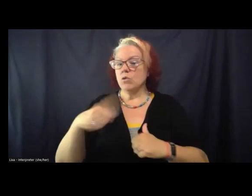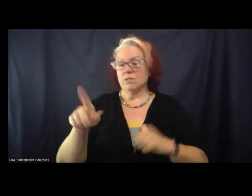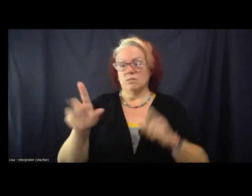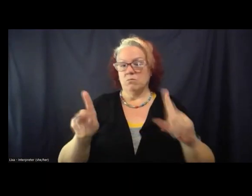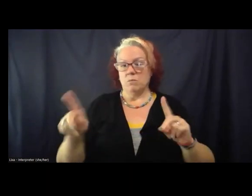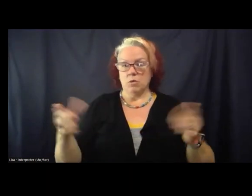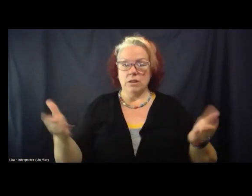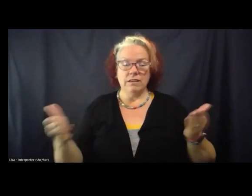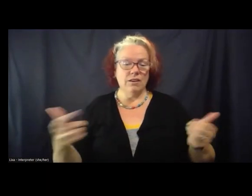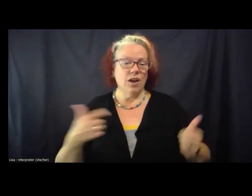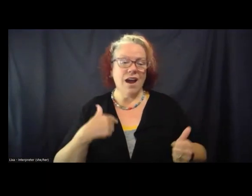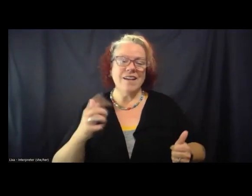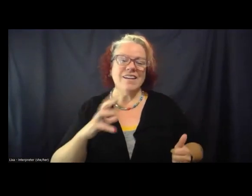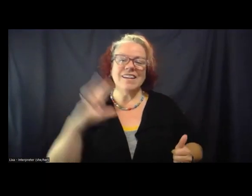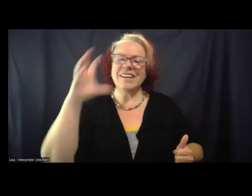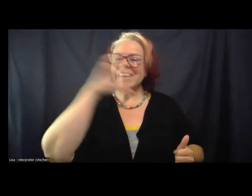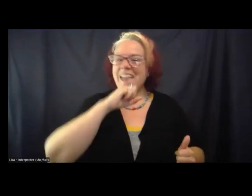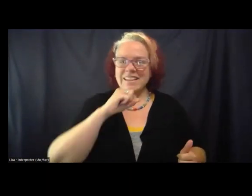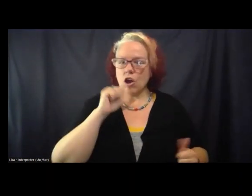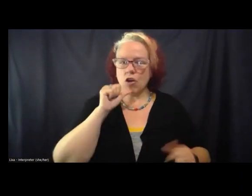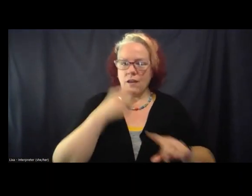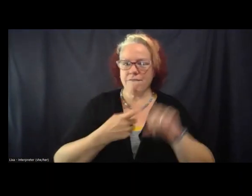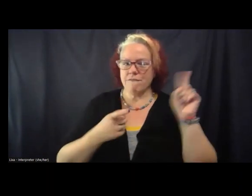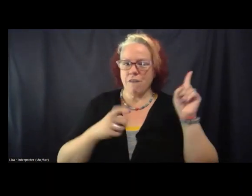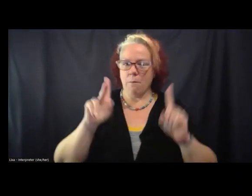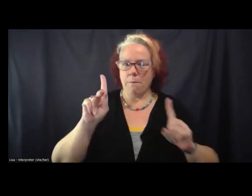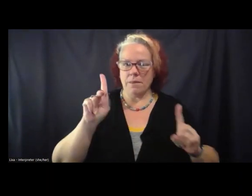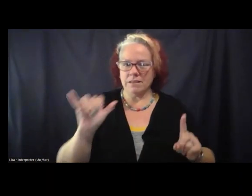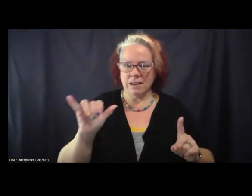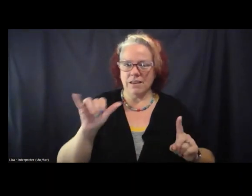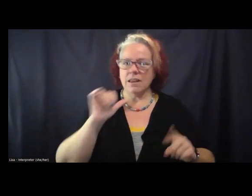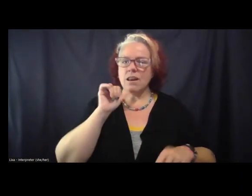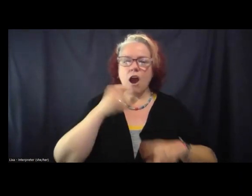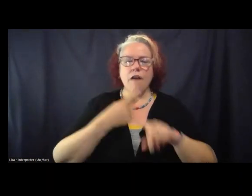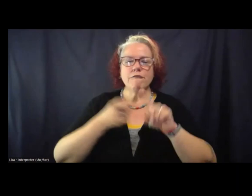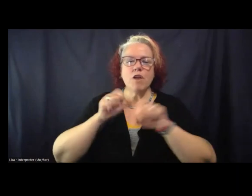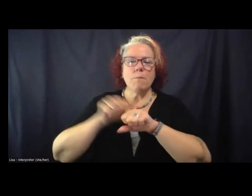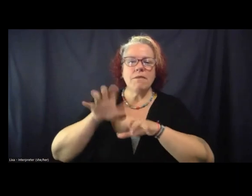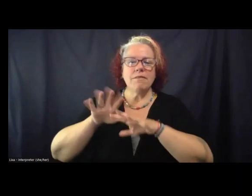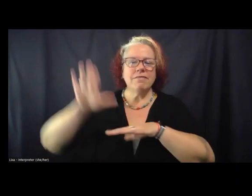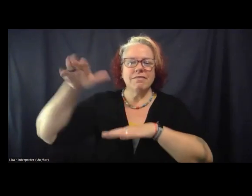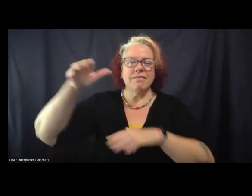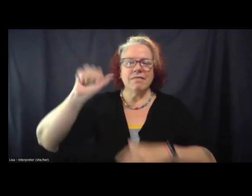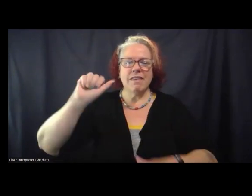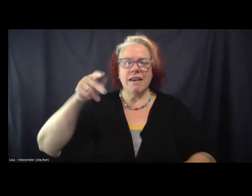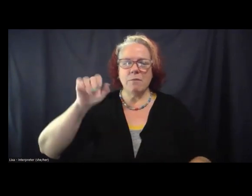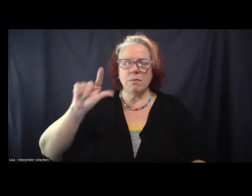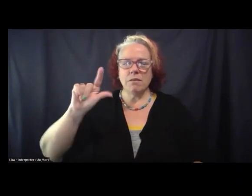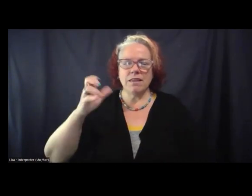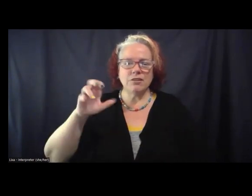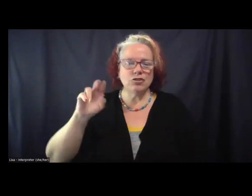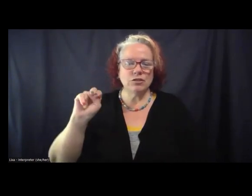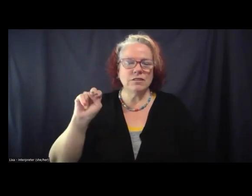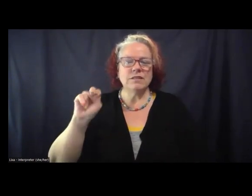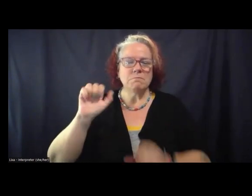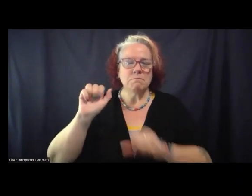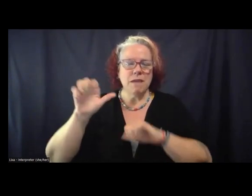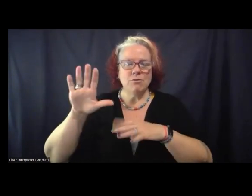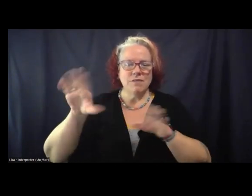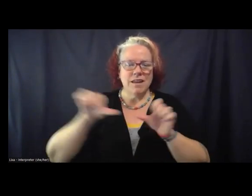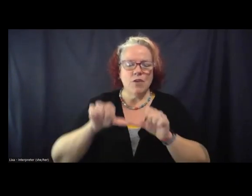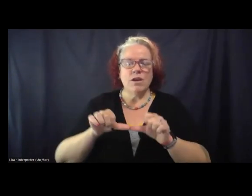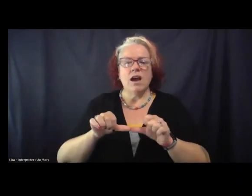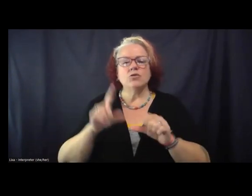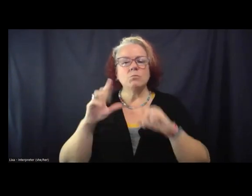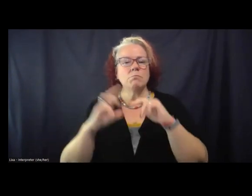are probably not necessarily from Kentucky or not from Appalachia. And so I want to spend a little bit of time just here at the beginning, building out a